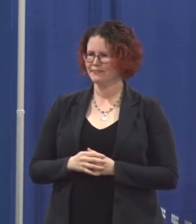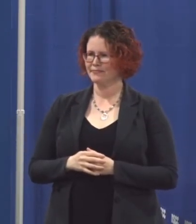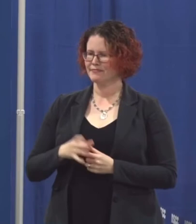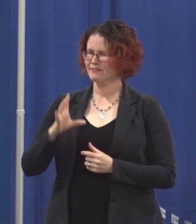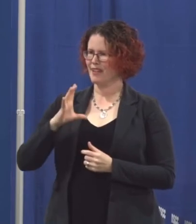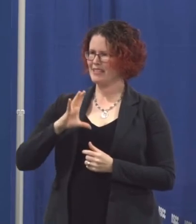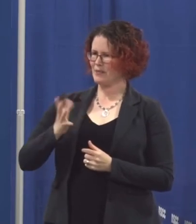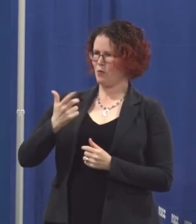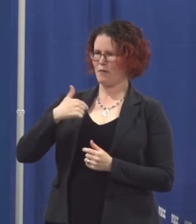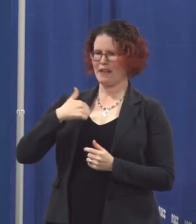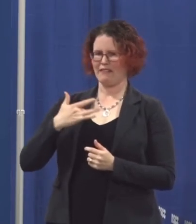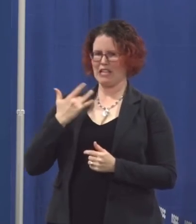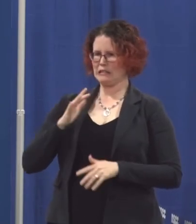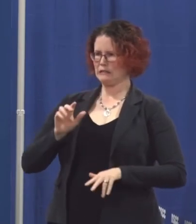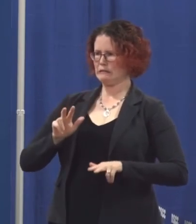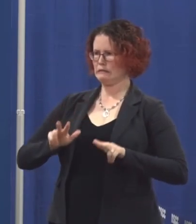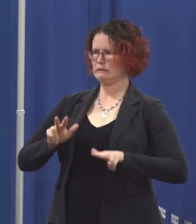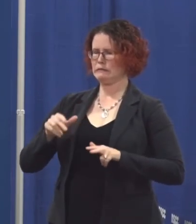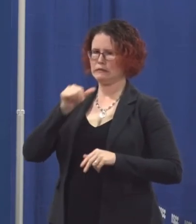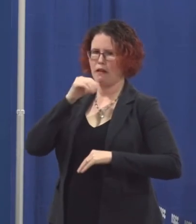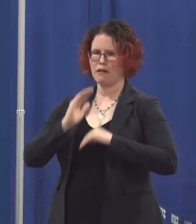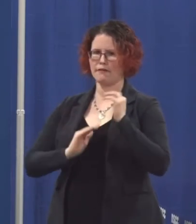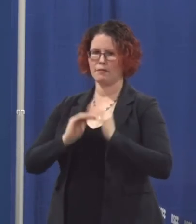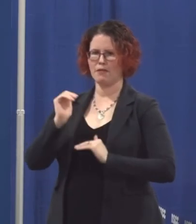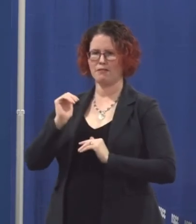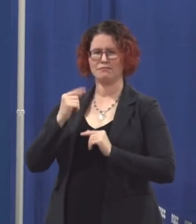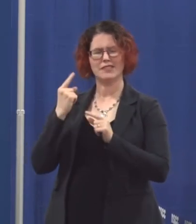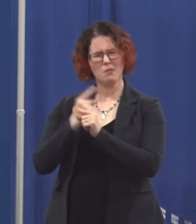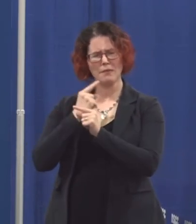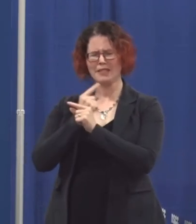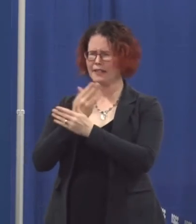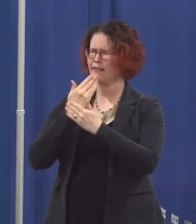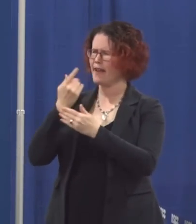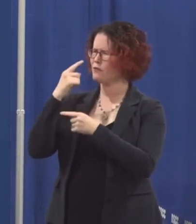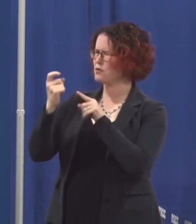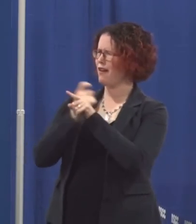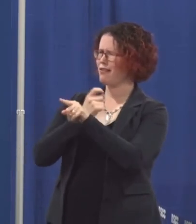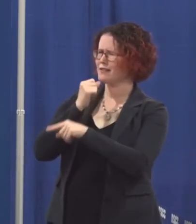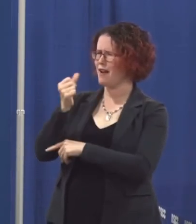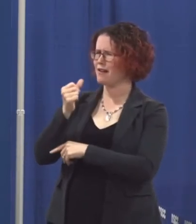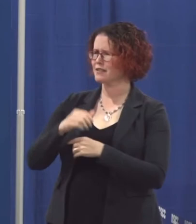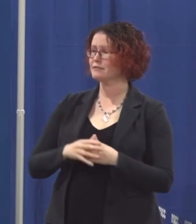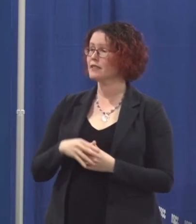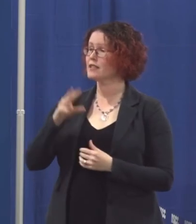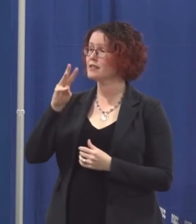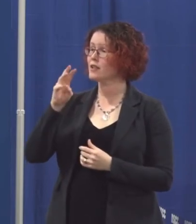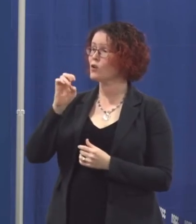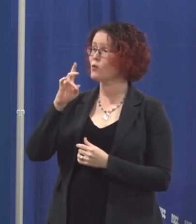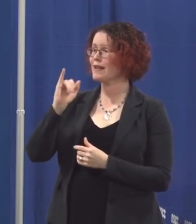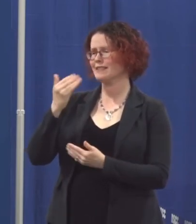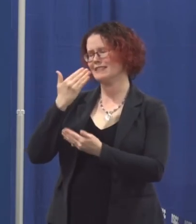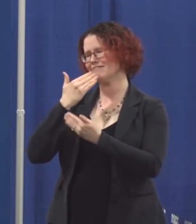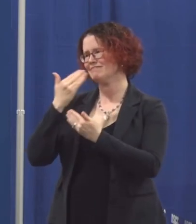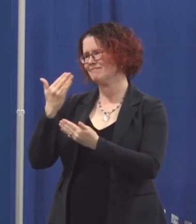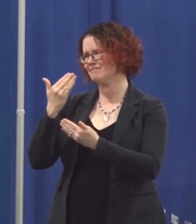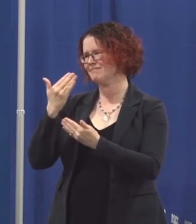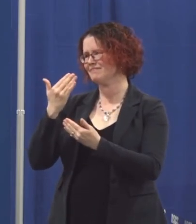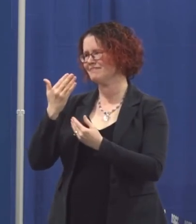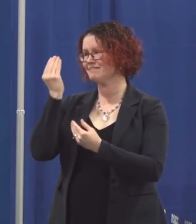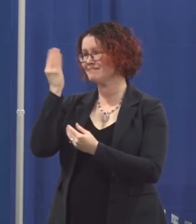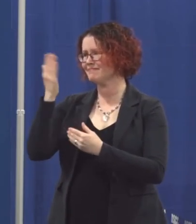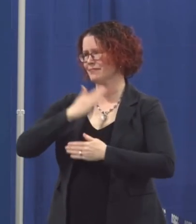strangers and I never properly thanked her enough for that so Wendy thank you I truly